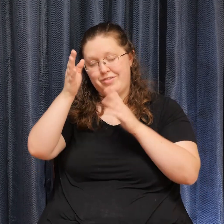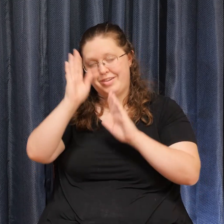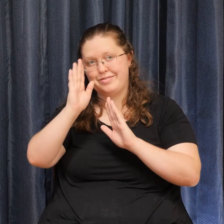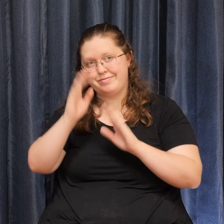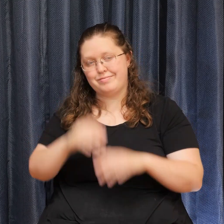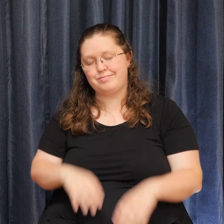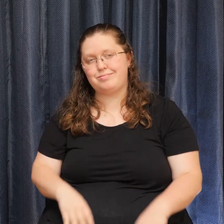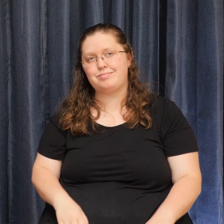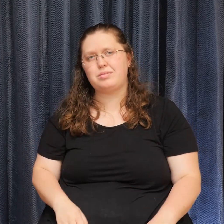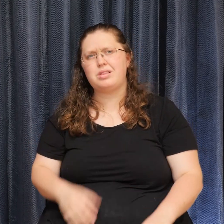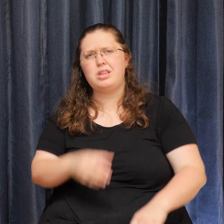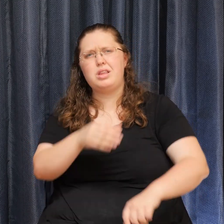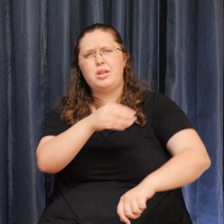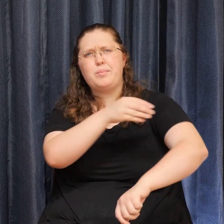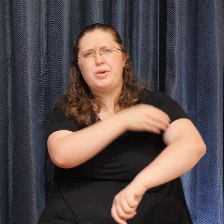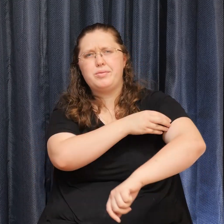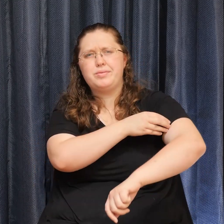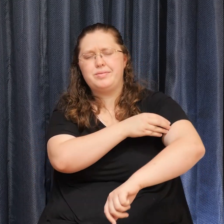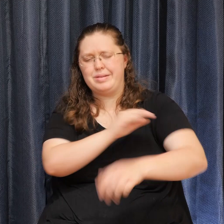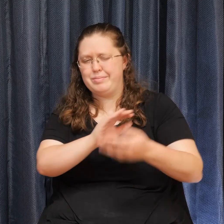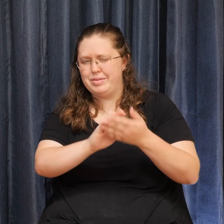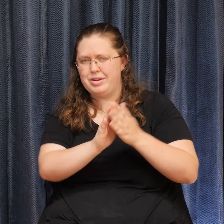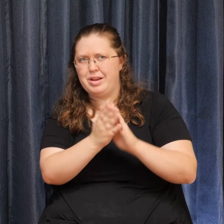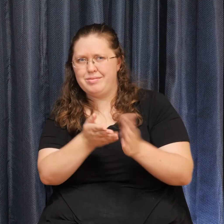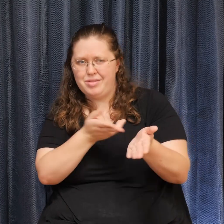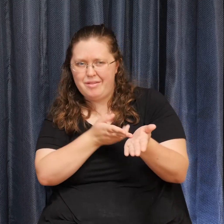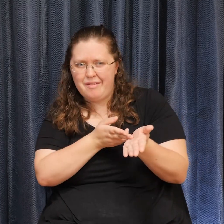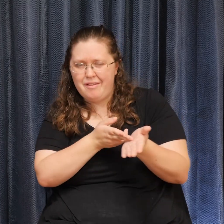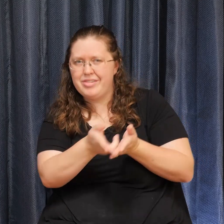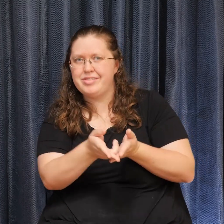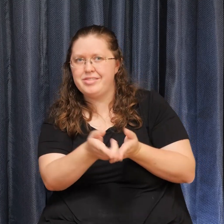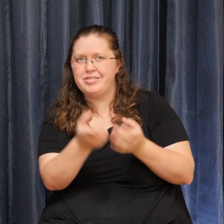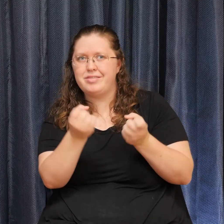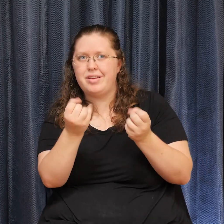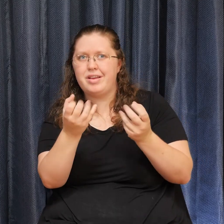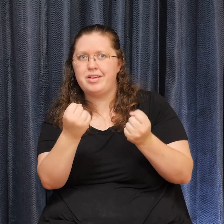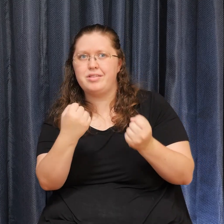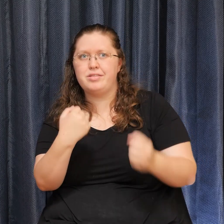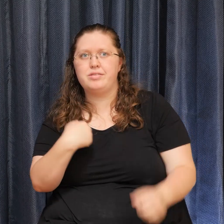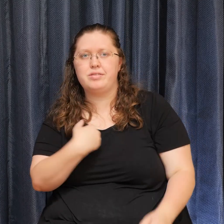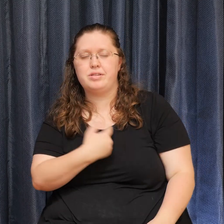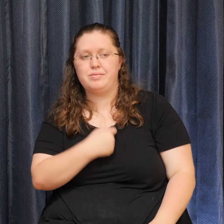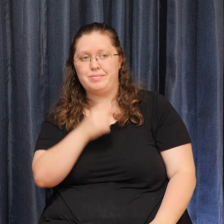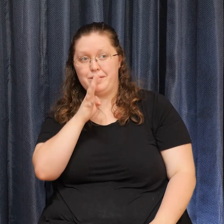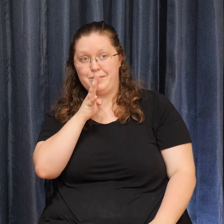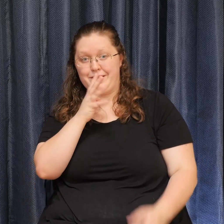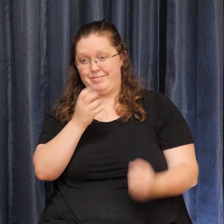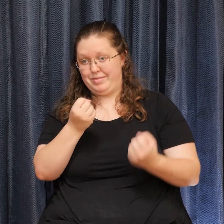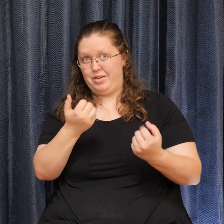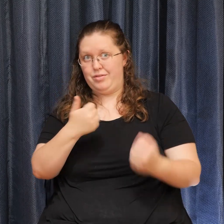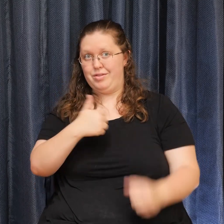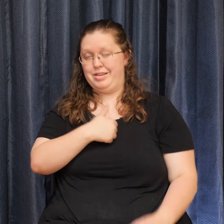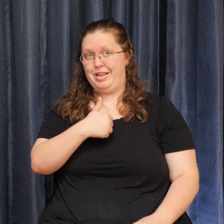Peace to become Impeccable In that word That we speak For ourselves And that we speak For each other